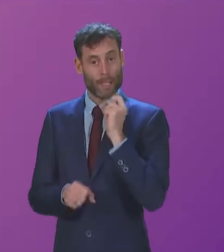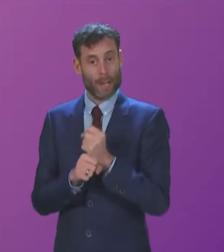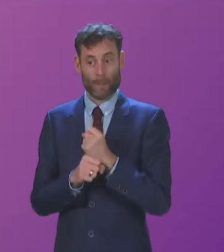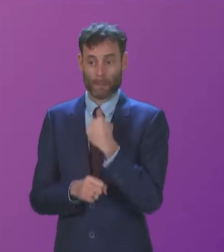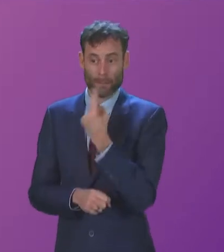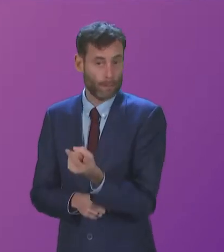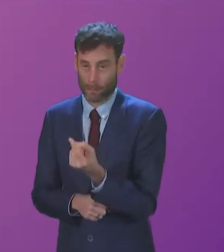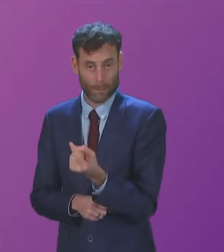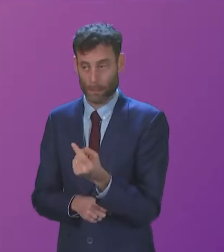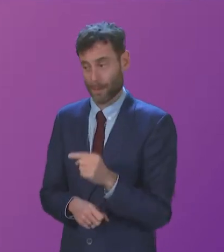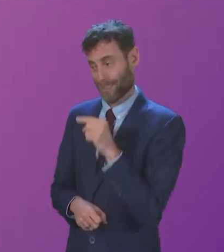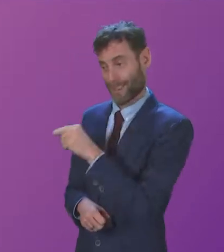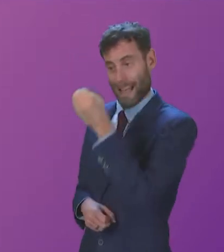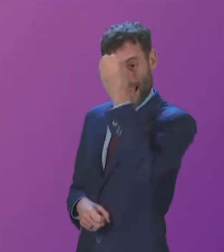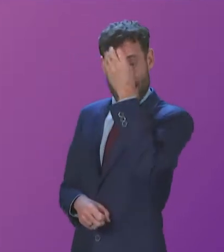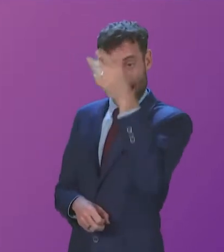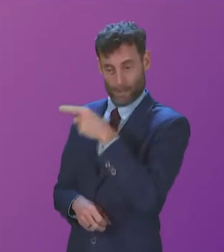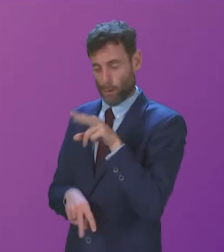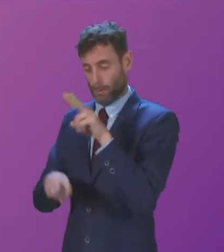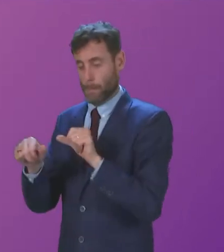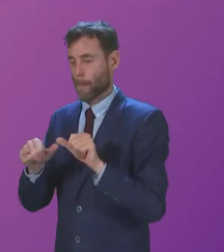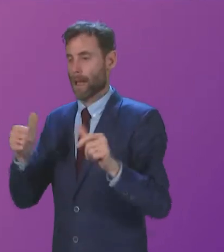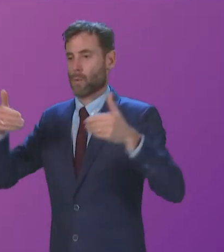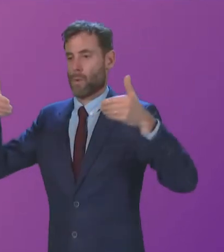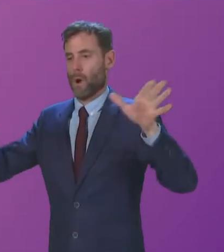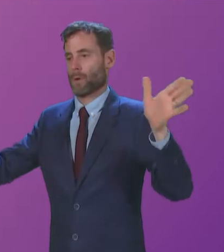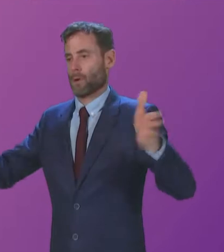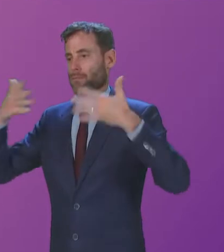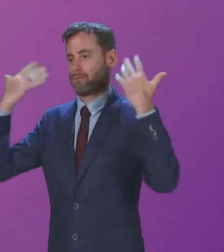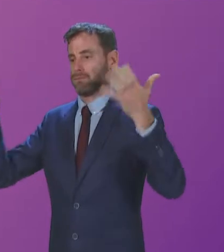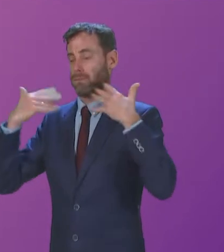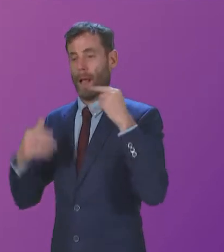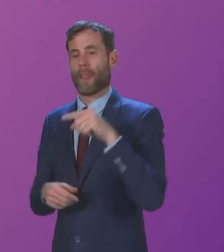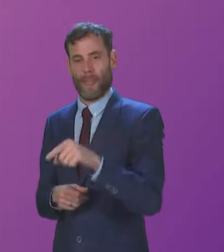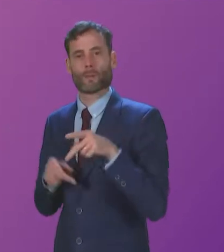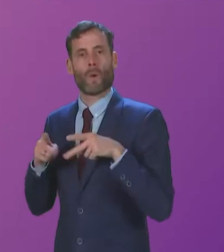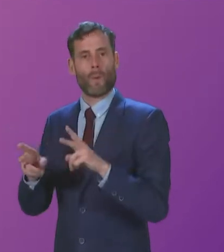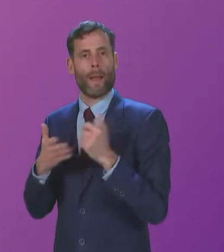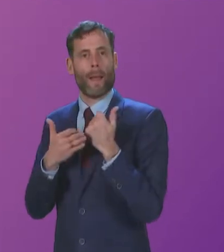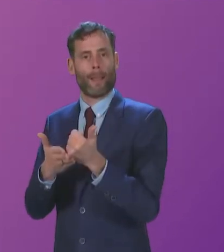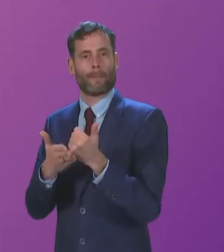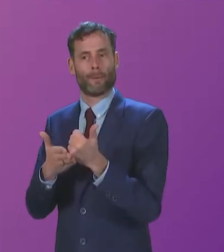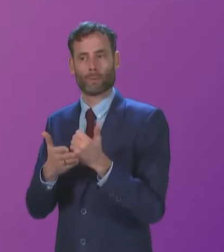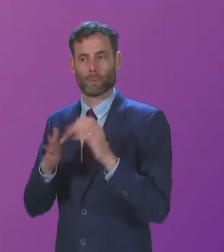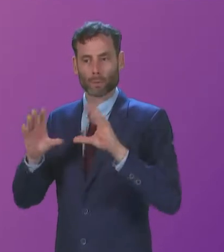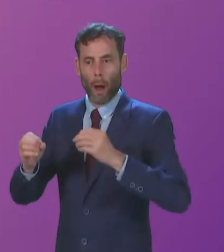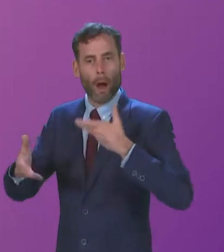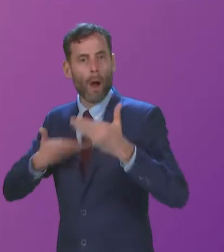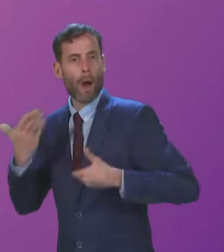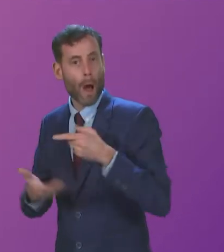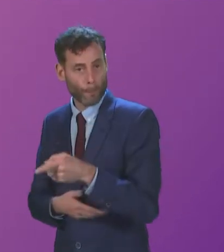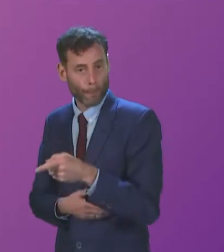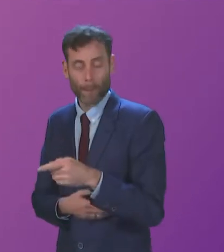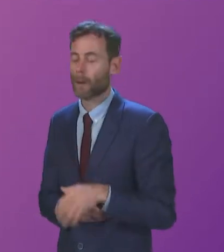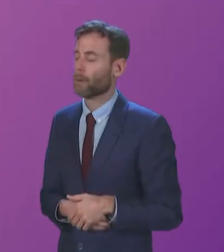is very much looking at the expert advice that is coming in specifically to deal with ventilation. But we will continue to ensure that we do